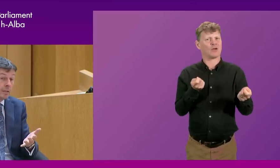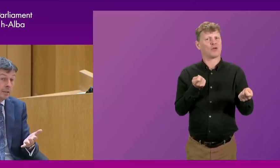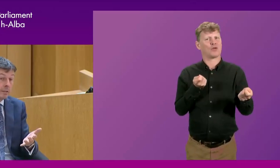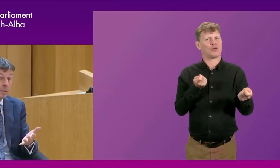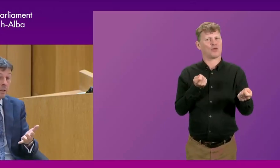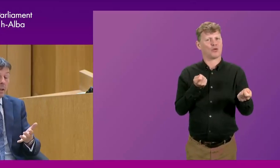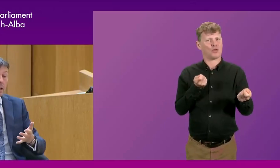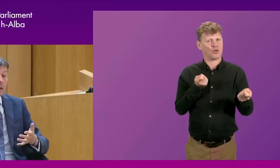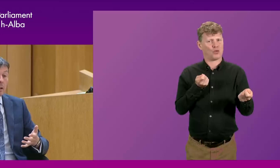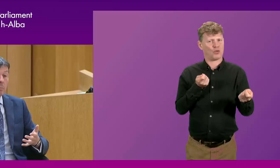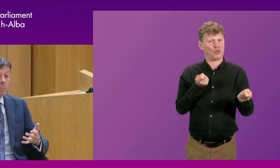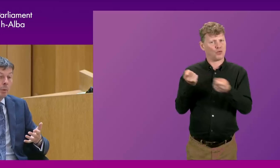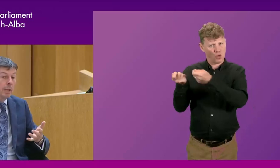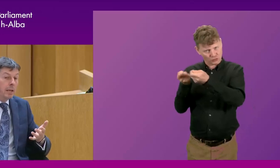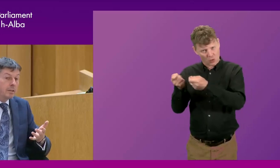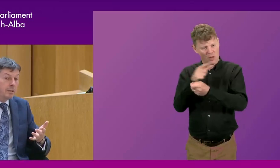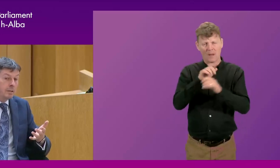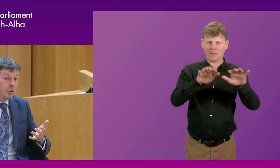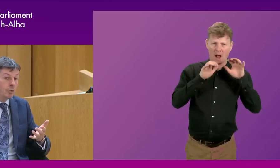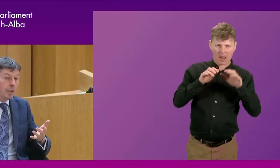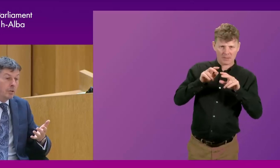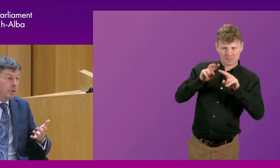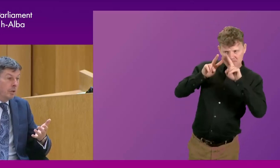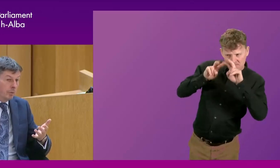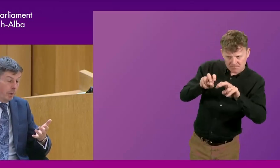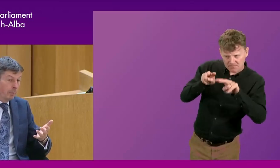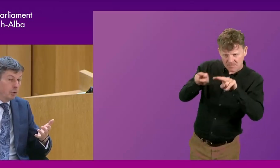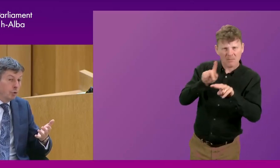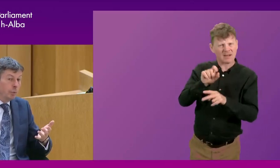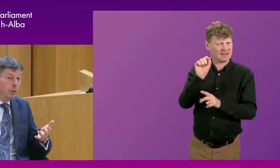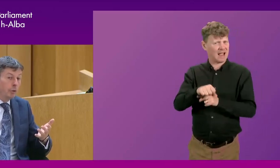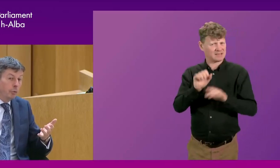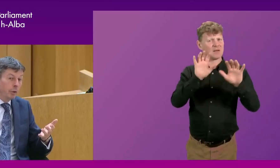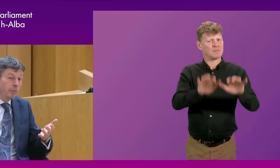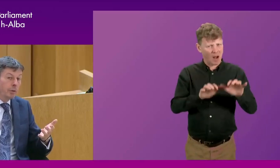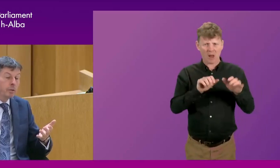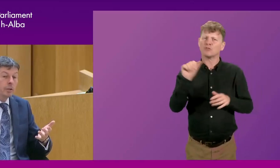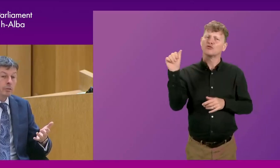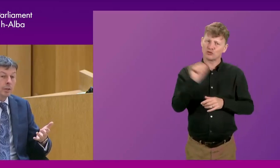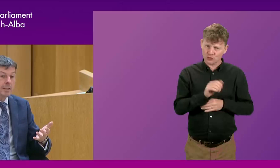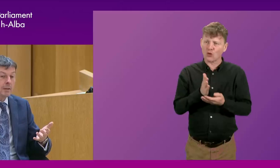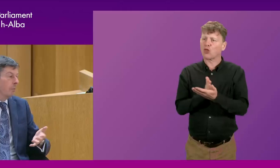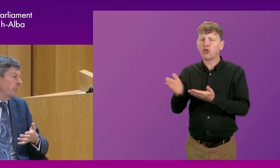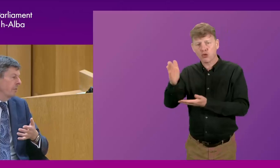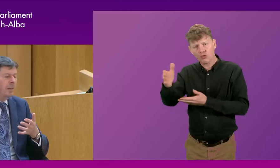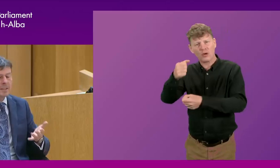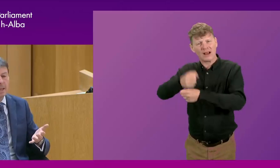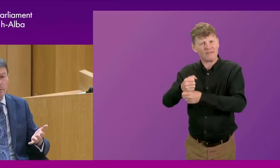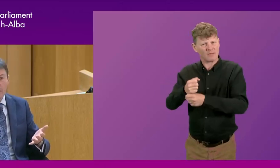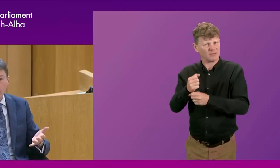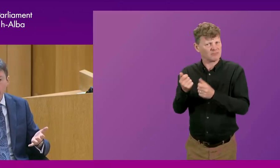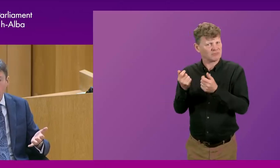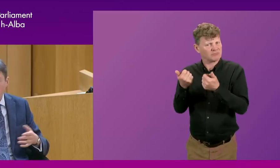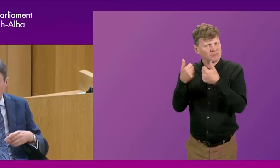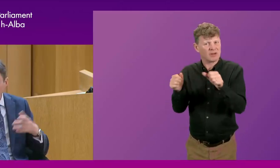scrutinises it. But yes, is the short answer, parliament should be, through the government, doing exactly that. We've had various